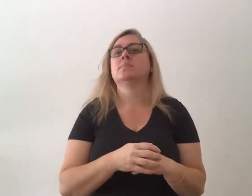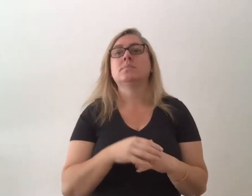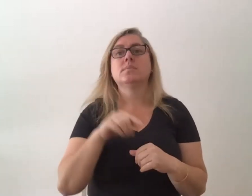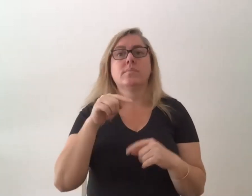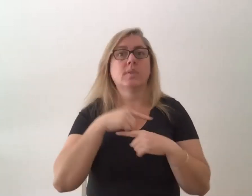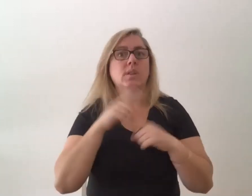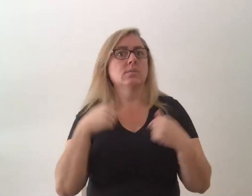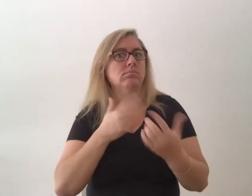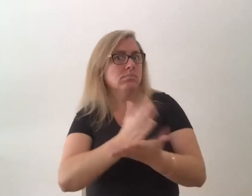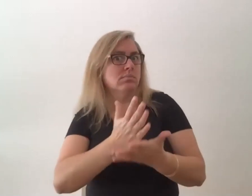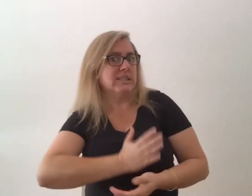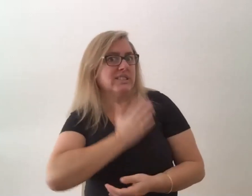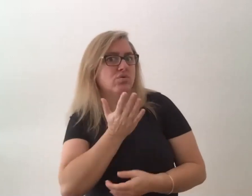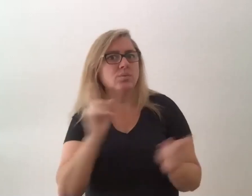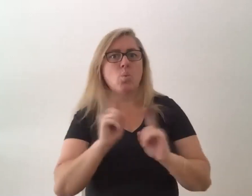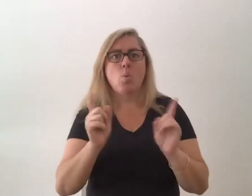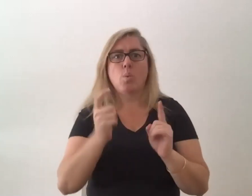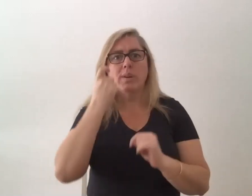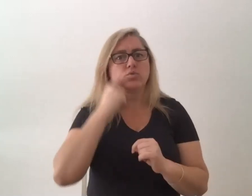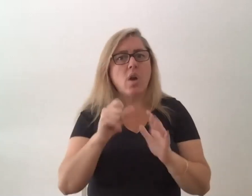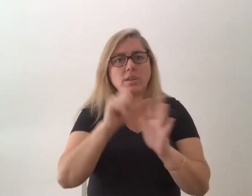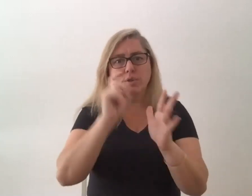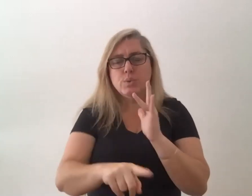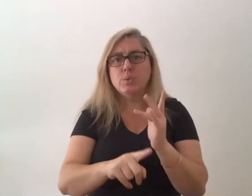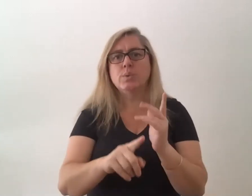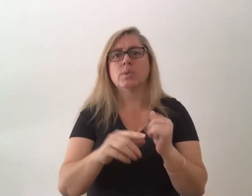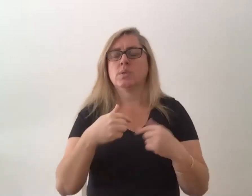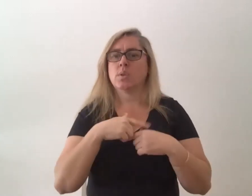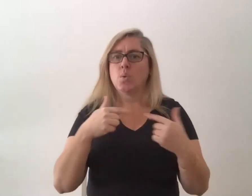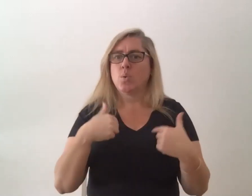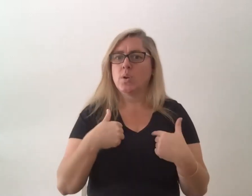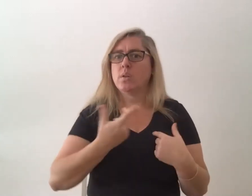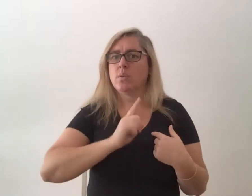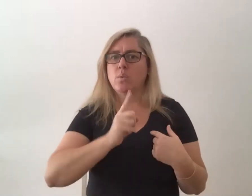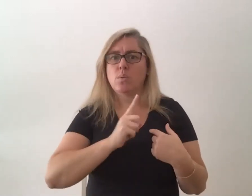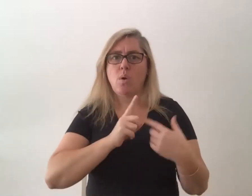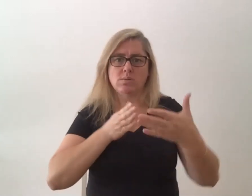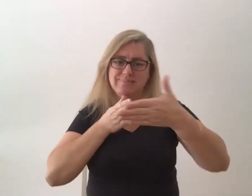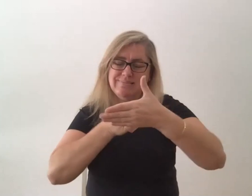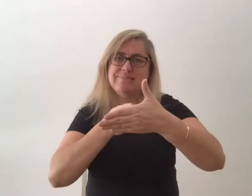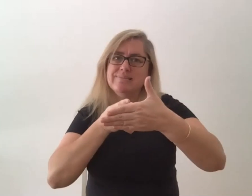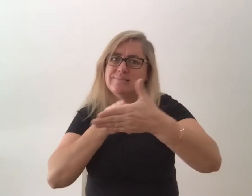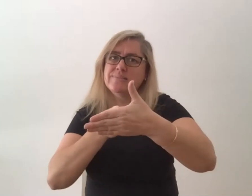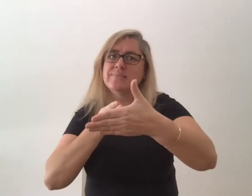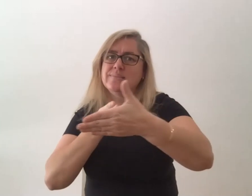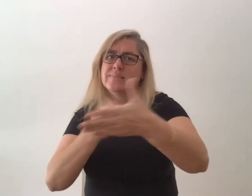interesting what we're trying to do and we meet a lot of um barriers but we're trying